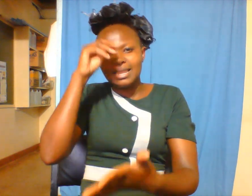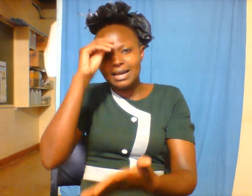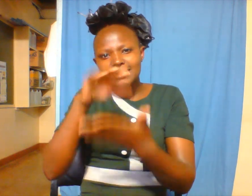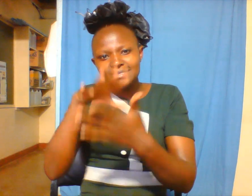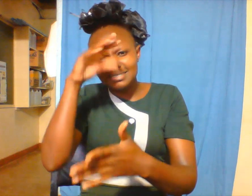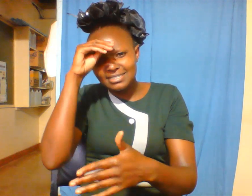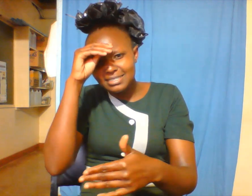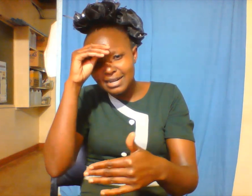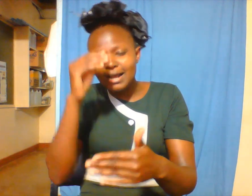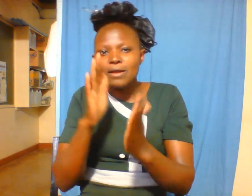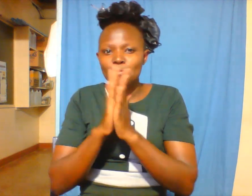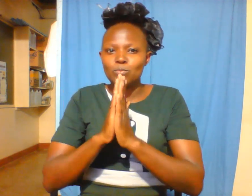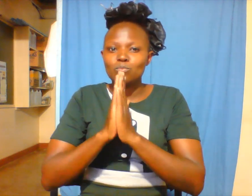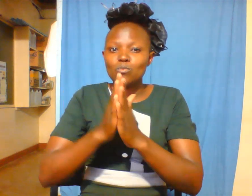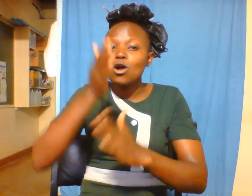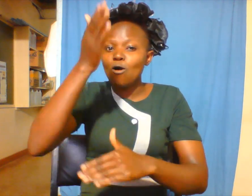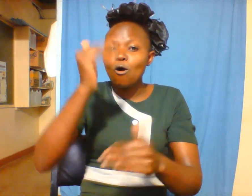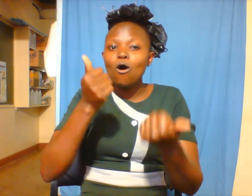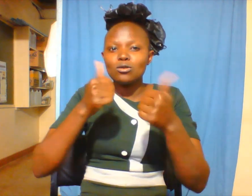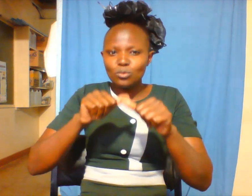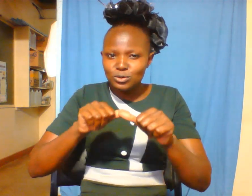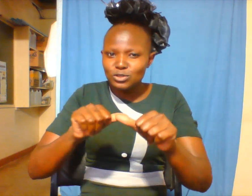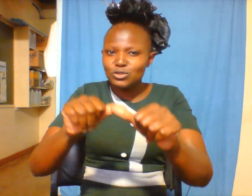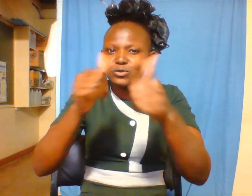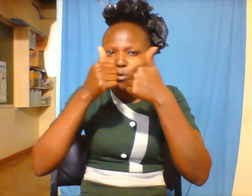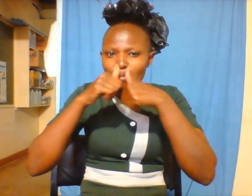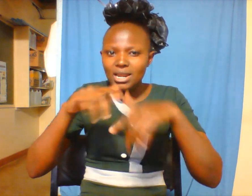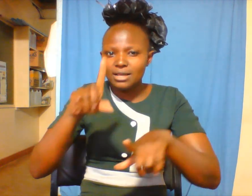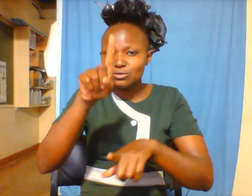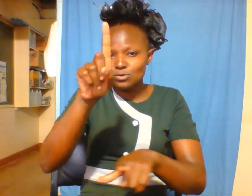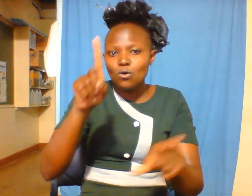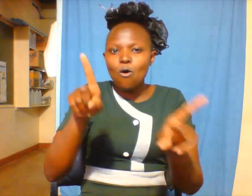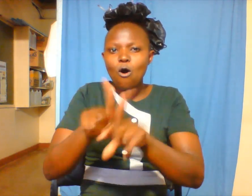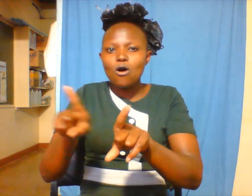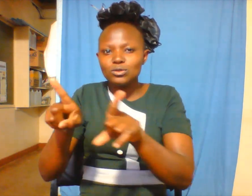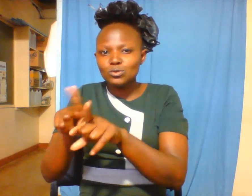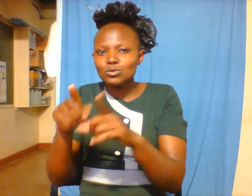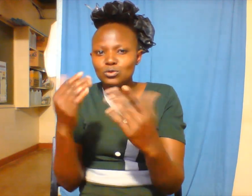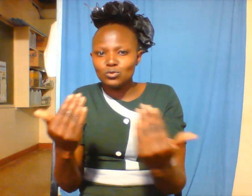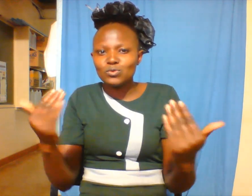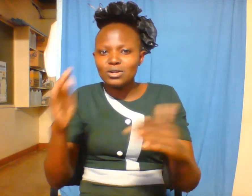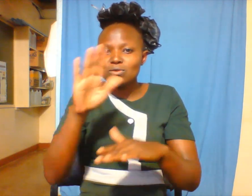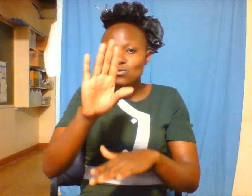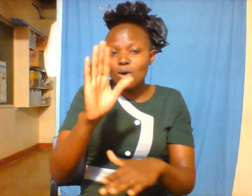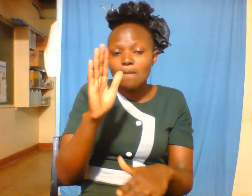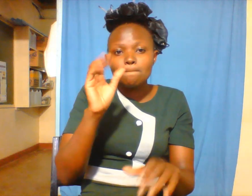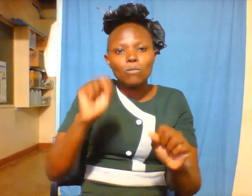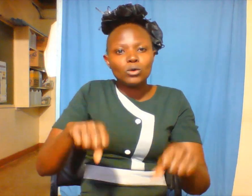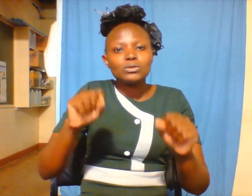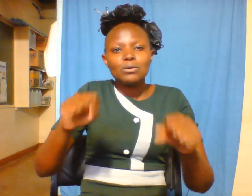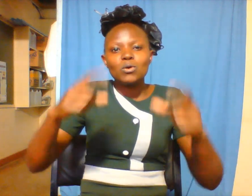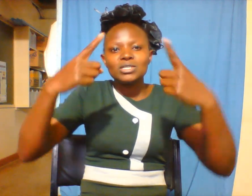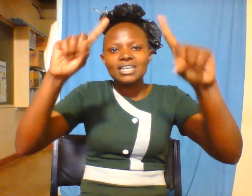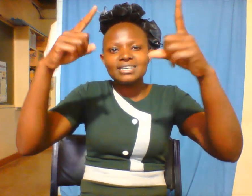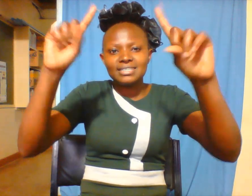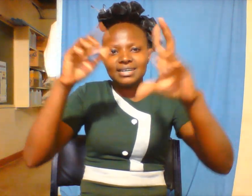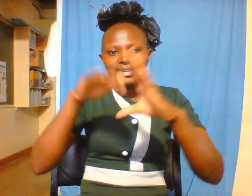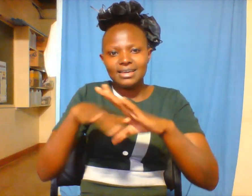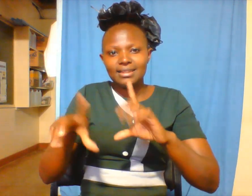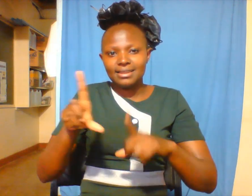God will continue to bless you and may your children also succeed in life. I am grateful